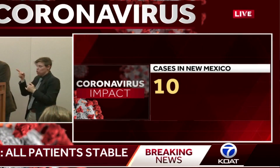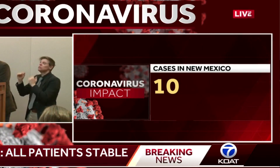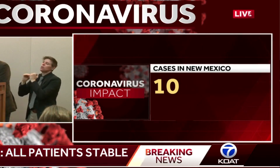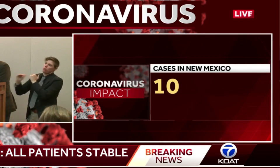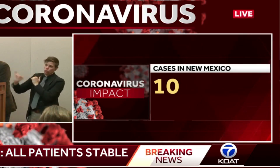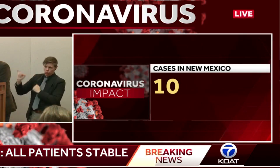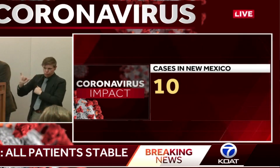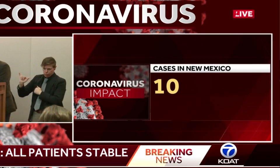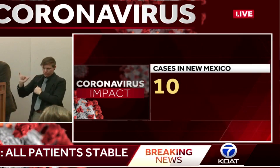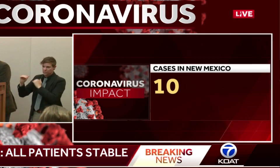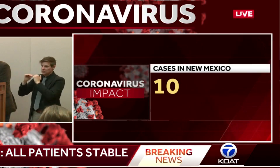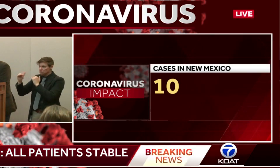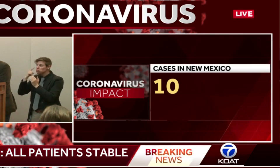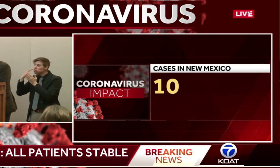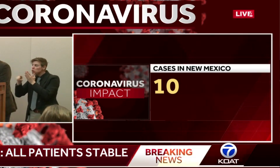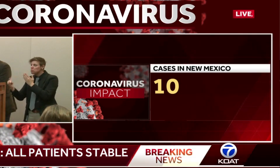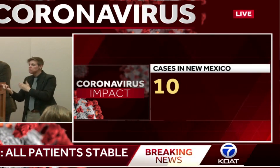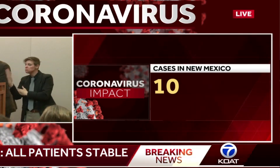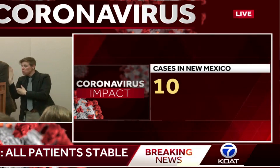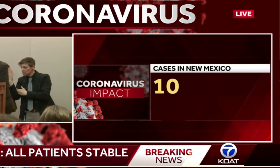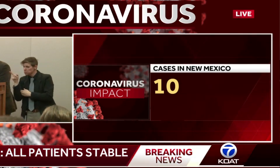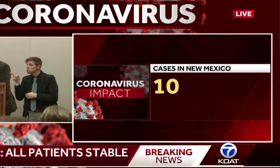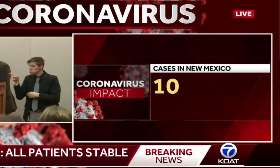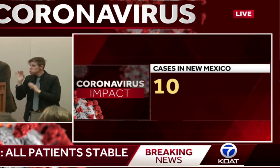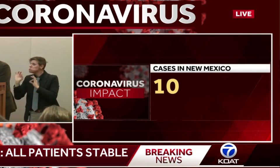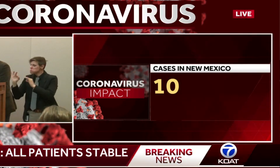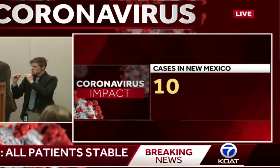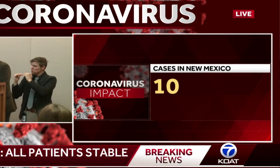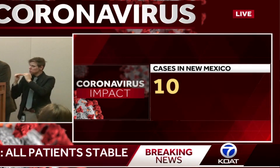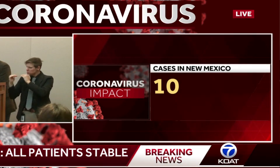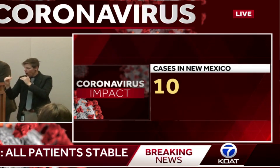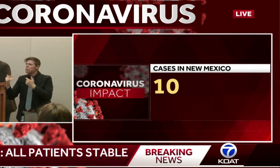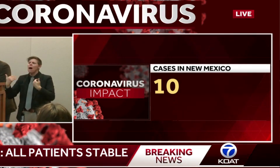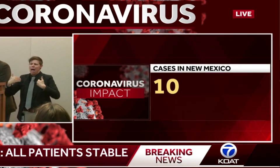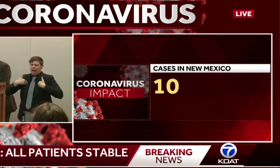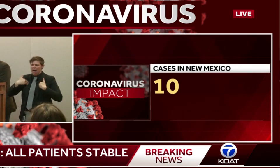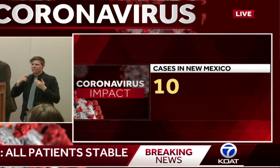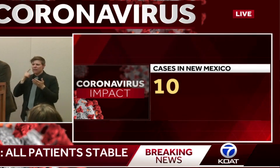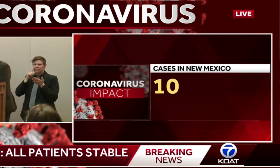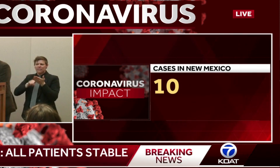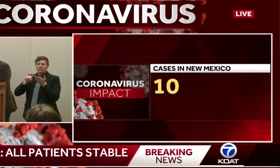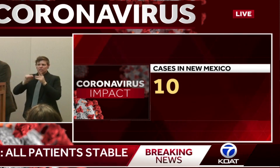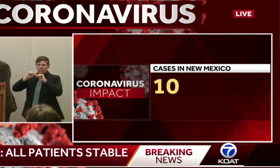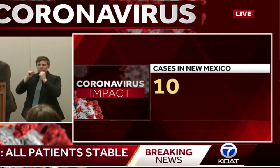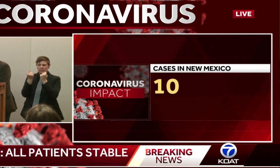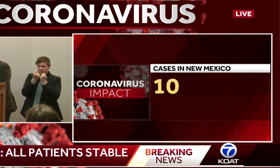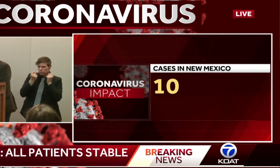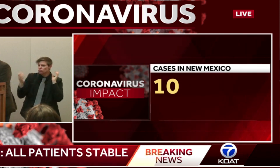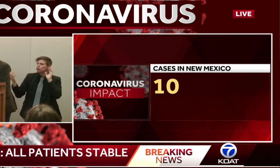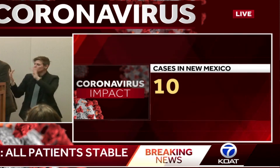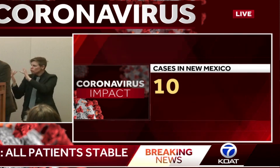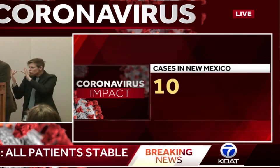but we have active investigators working with our hospitals to make sure those patients are doing well.